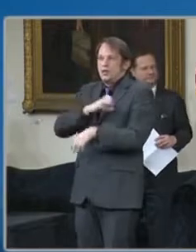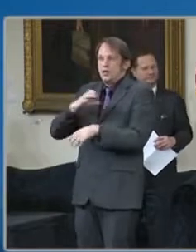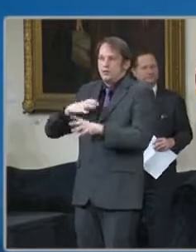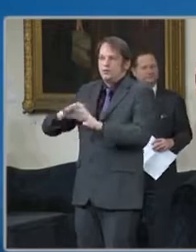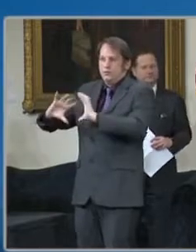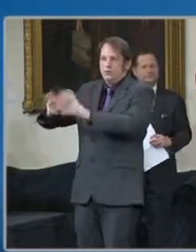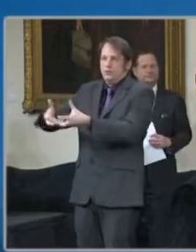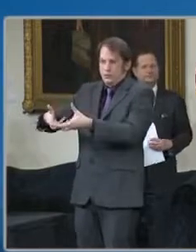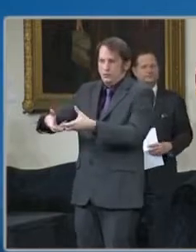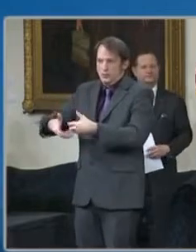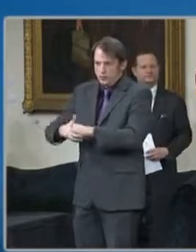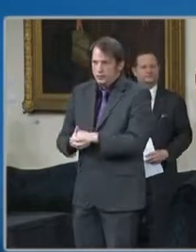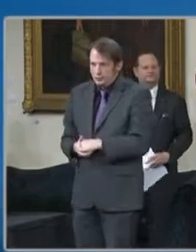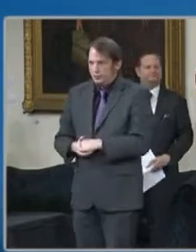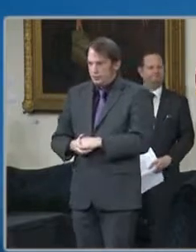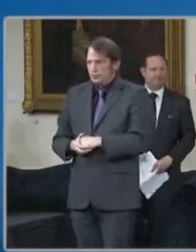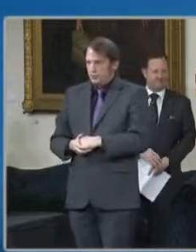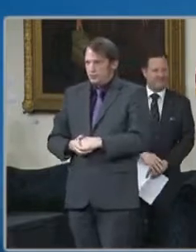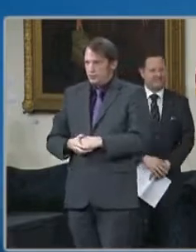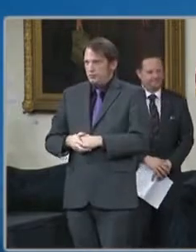provider vaccine equity program.